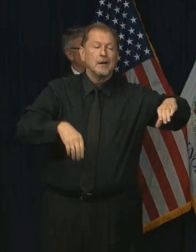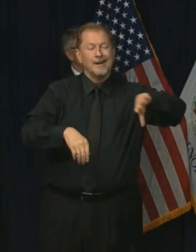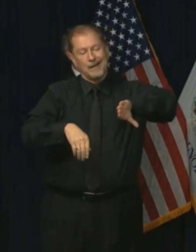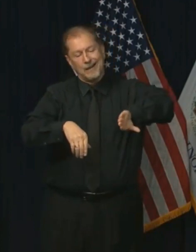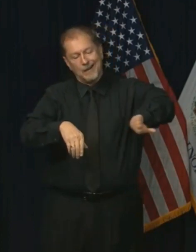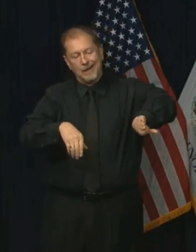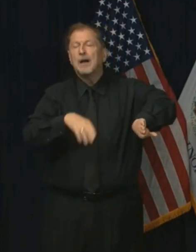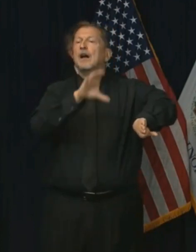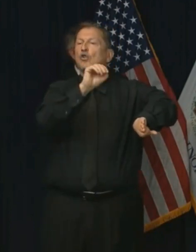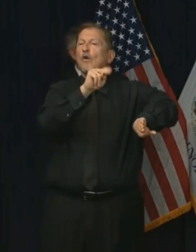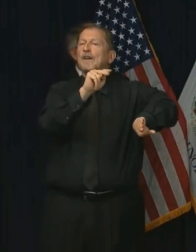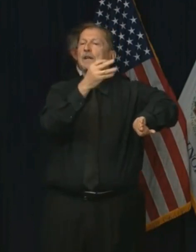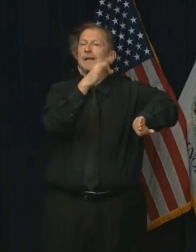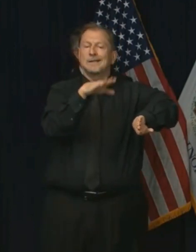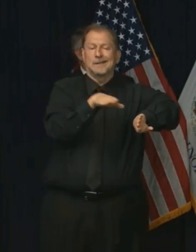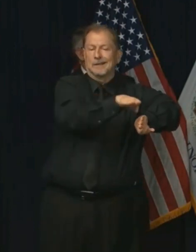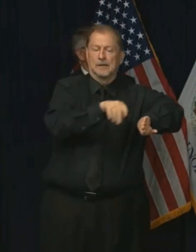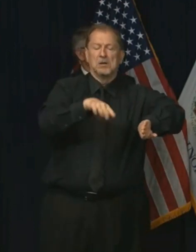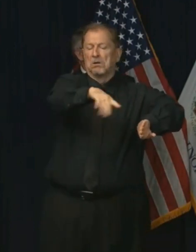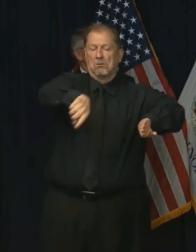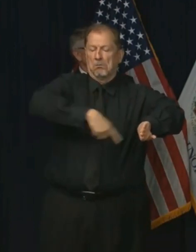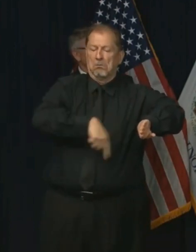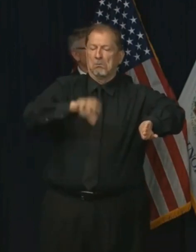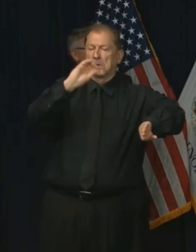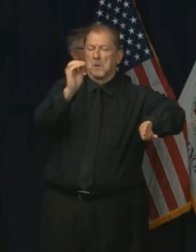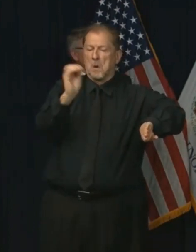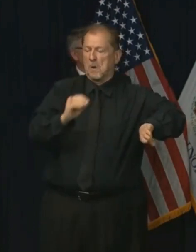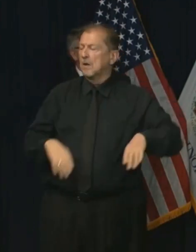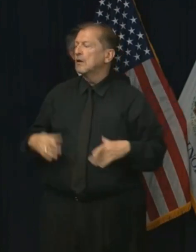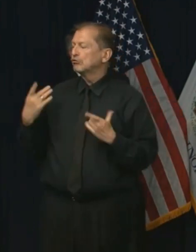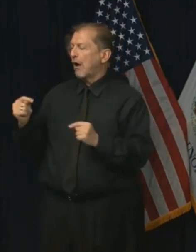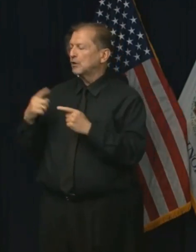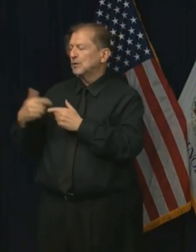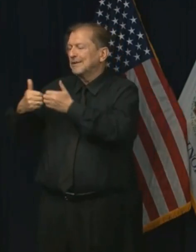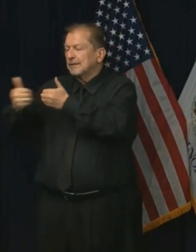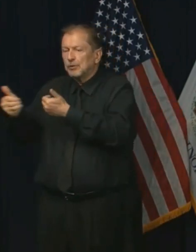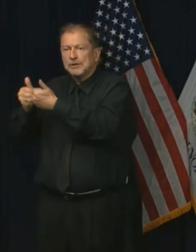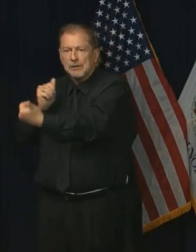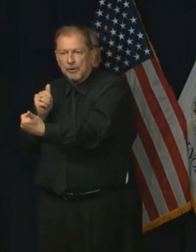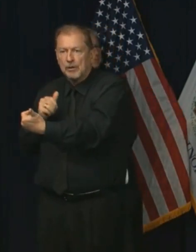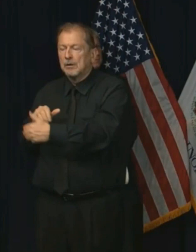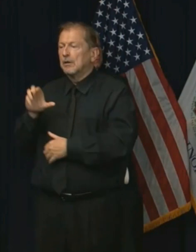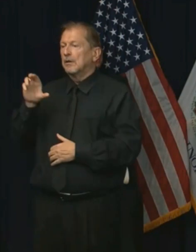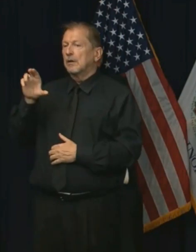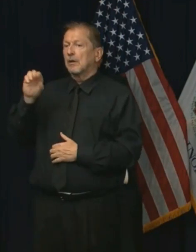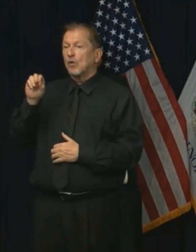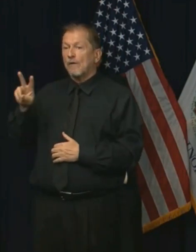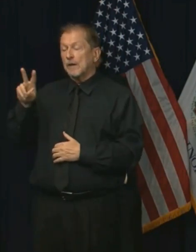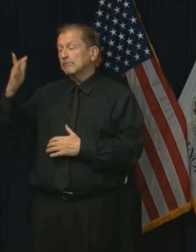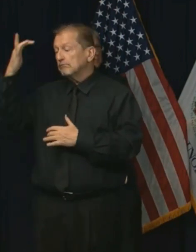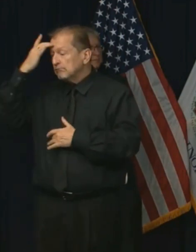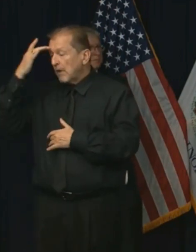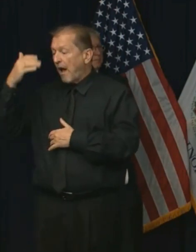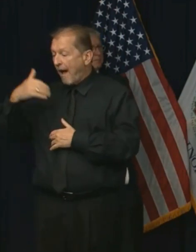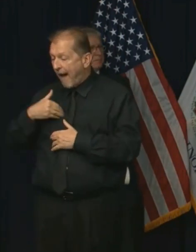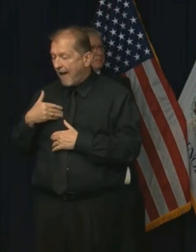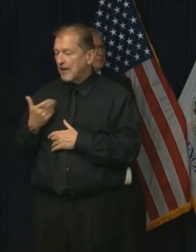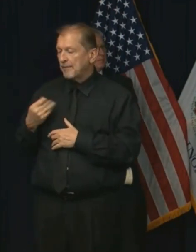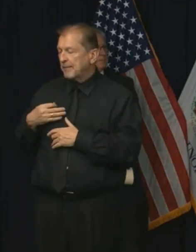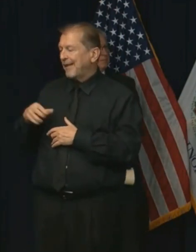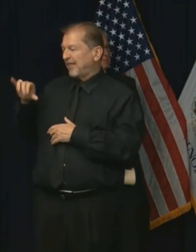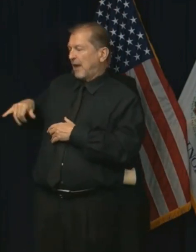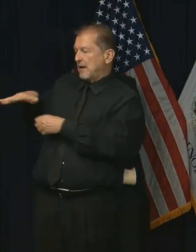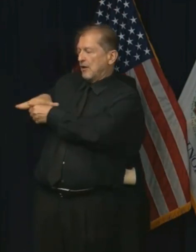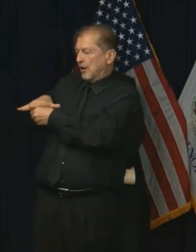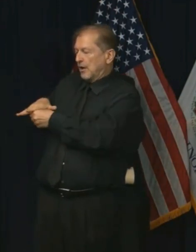floors, and so on in a nursing home. And we're trying to separate those who are COVID positive, those who maybe have been exposed to